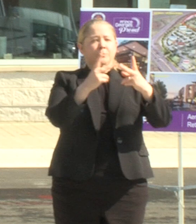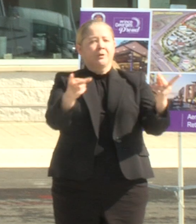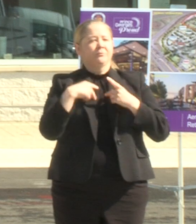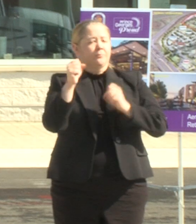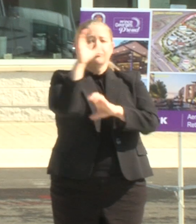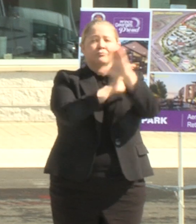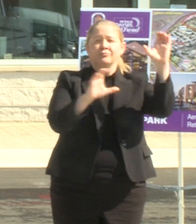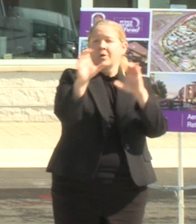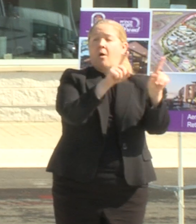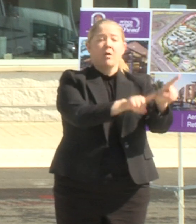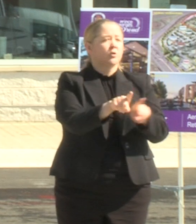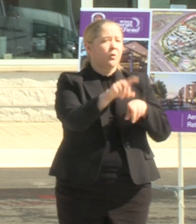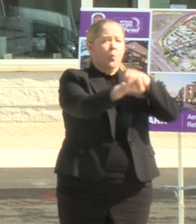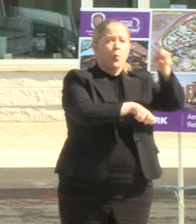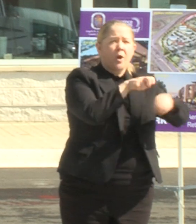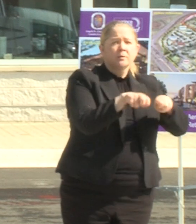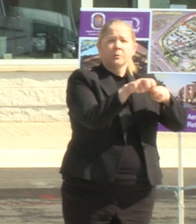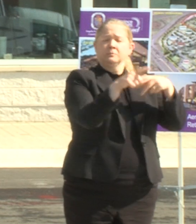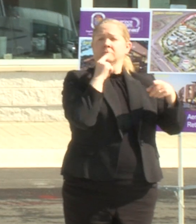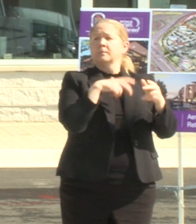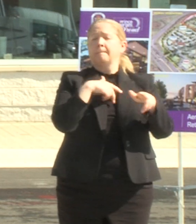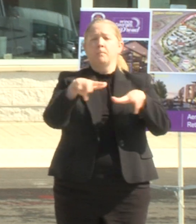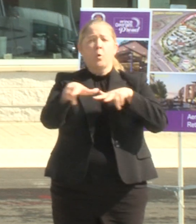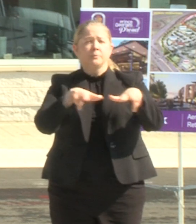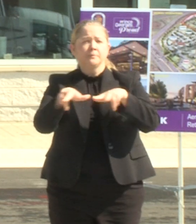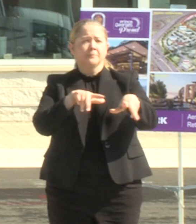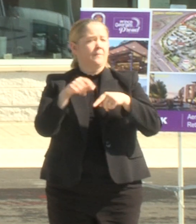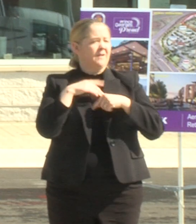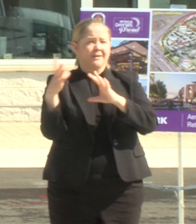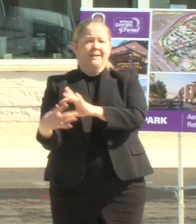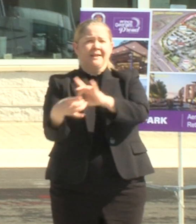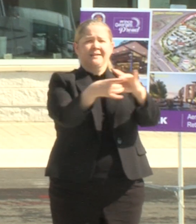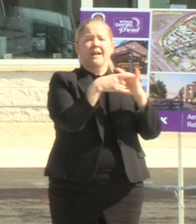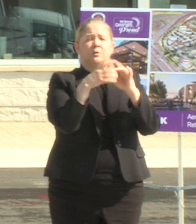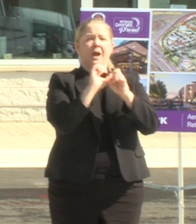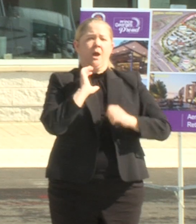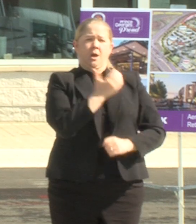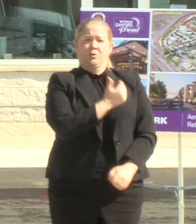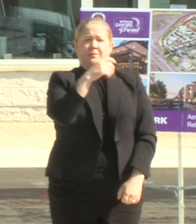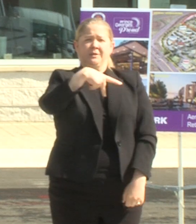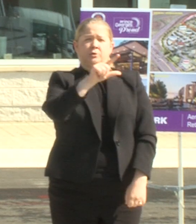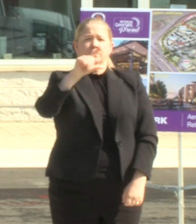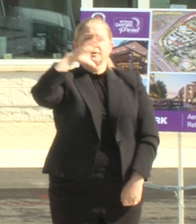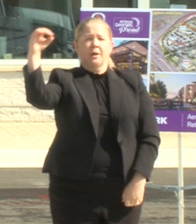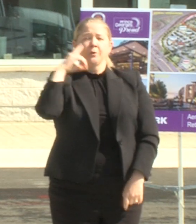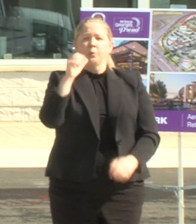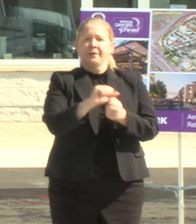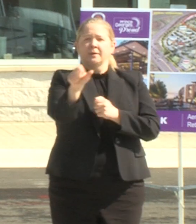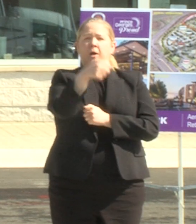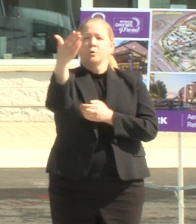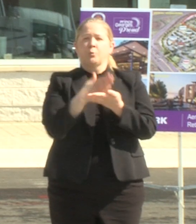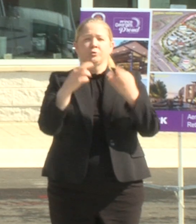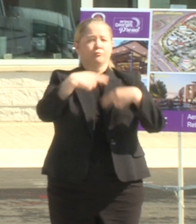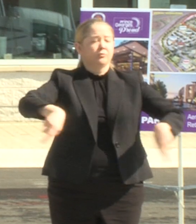walkable bikeable neighborhood community that connects our county with the rest of the region in fact one thing